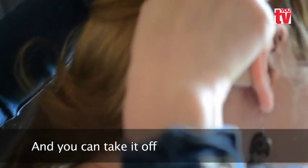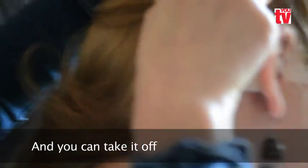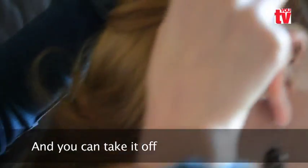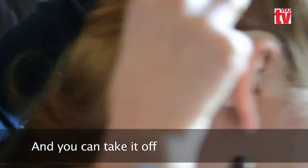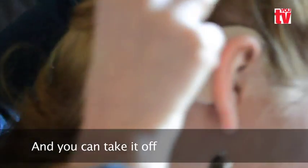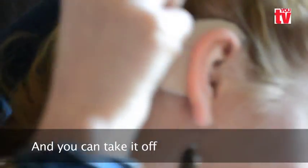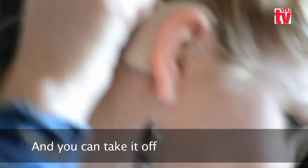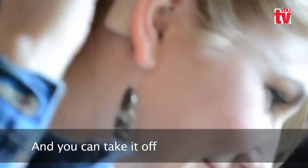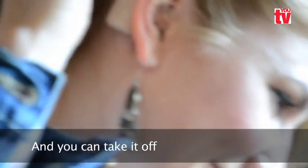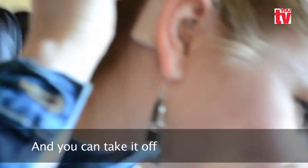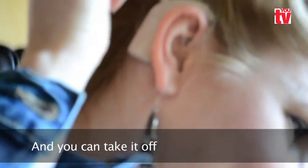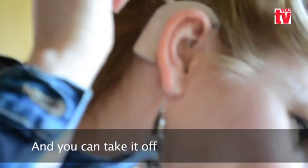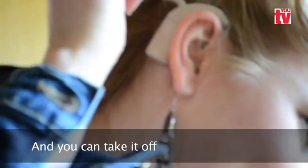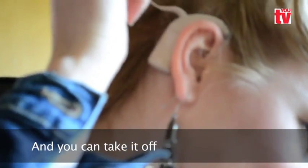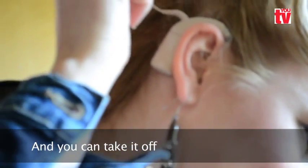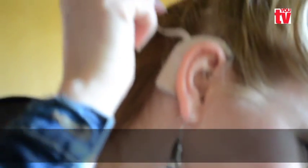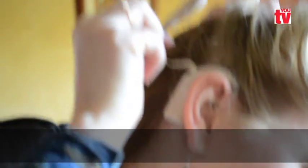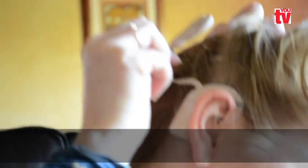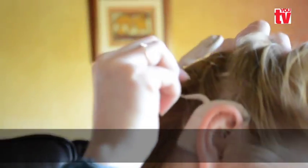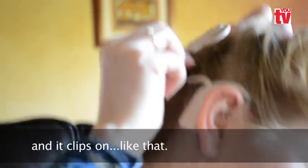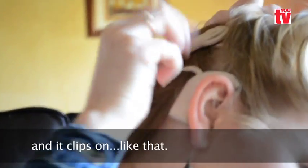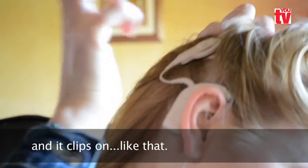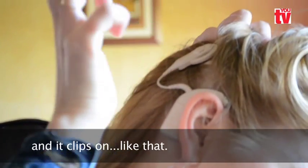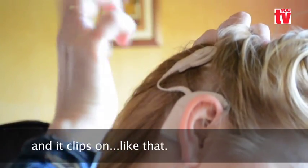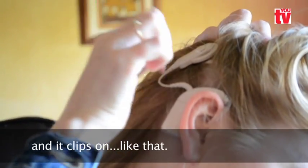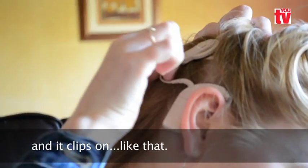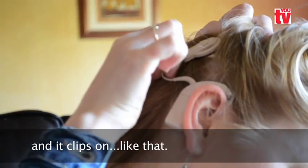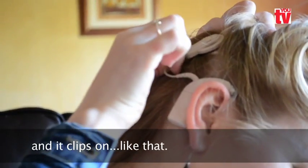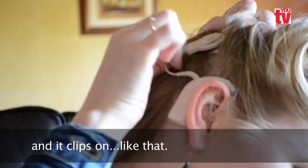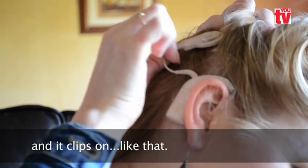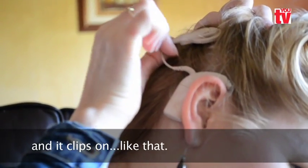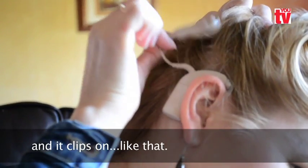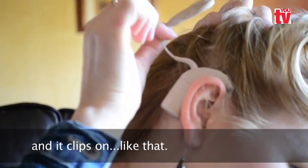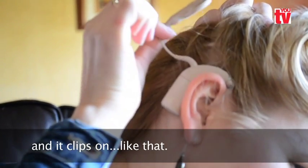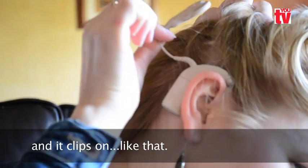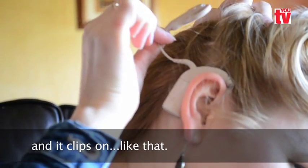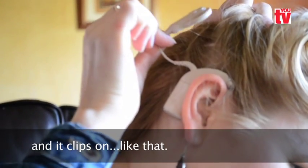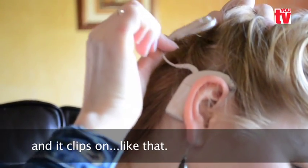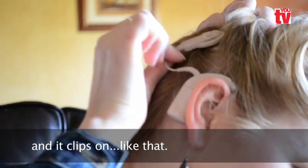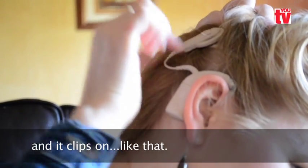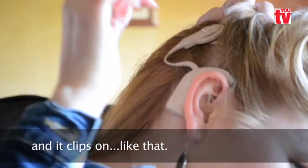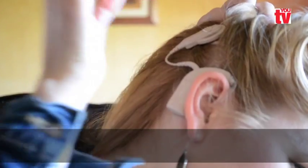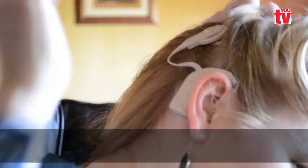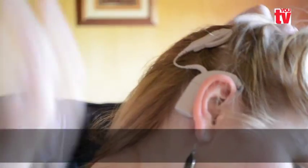it just pops off and clips on like that. Okay, so basically